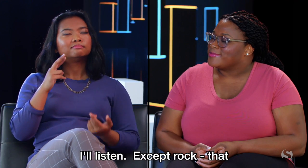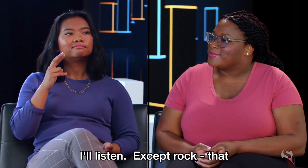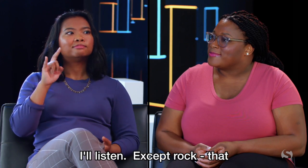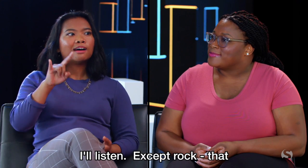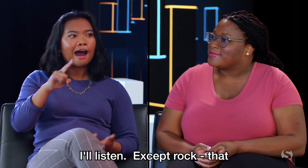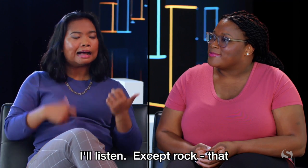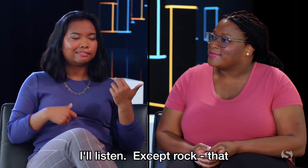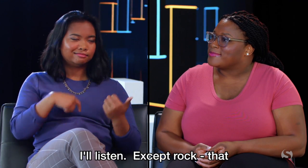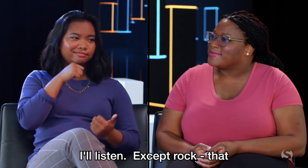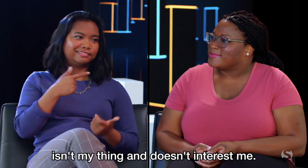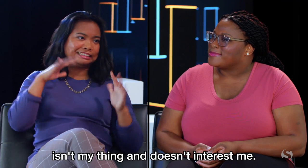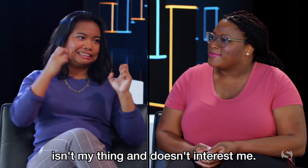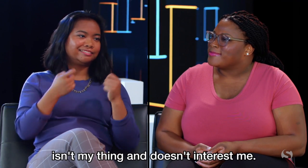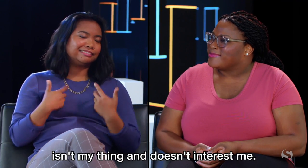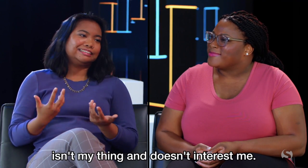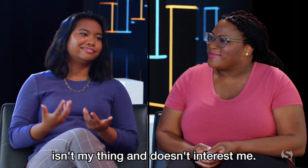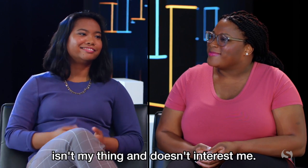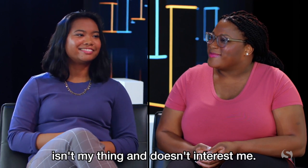Except rock. That isn't my thing and doesn't interest me.